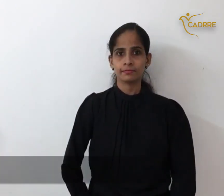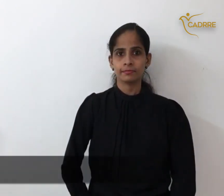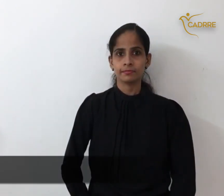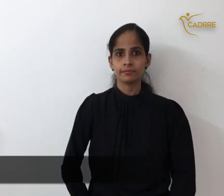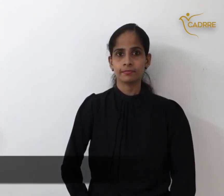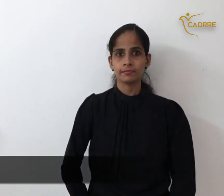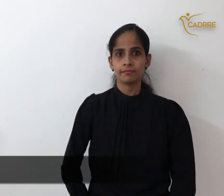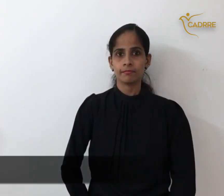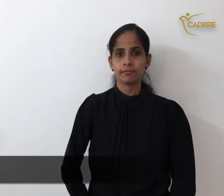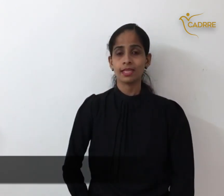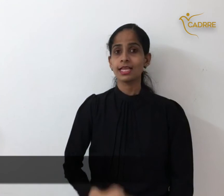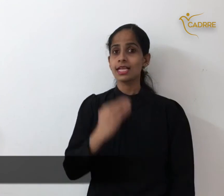Biscuit